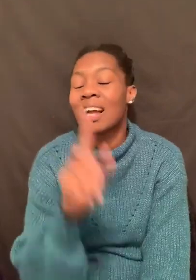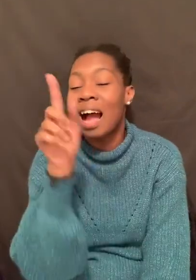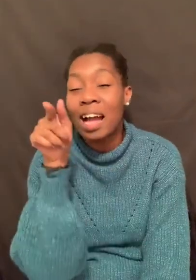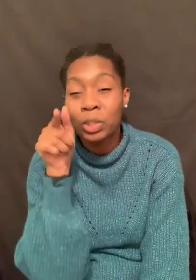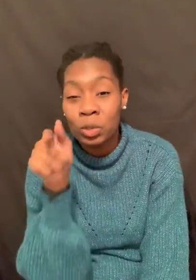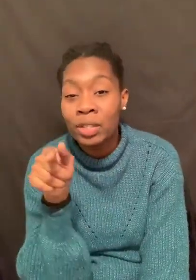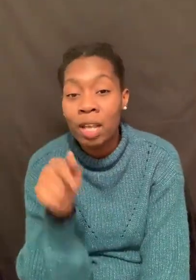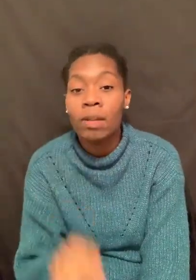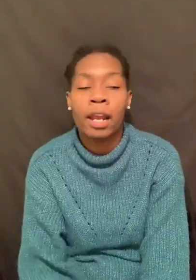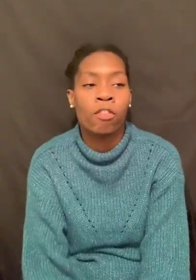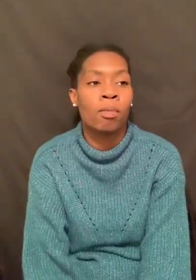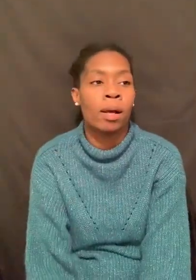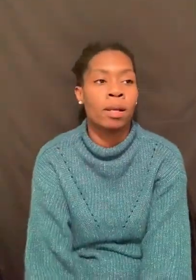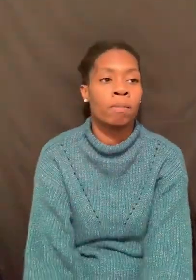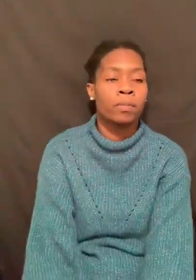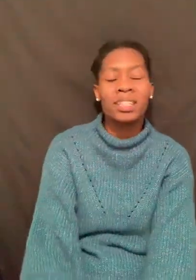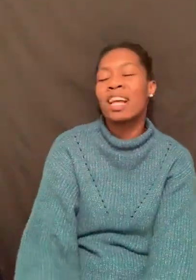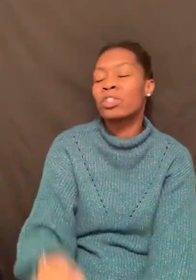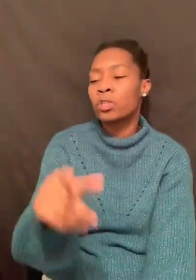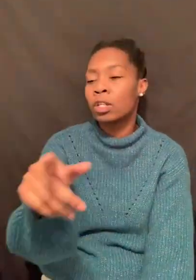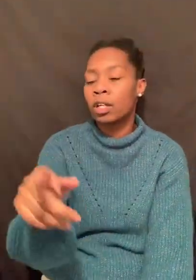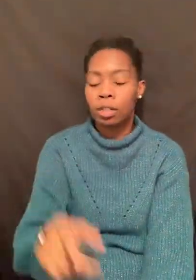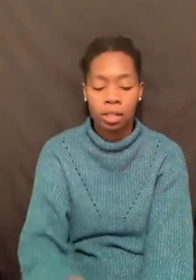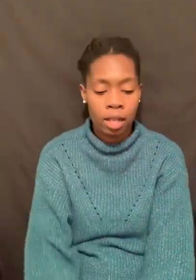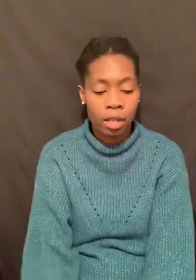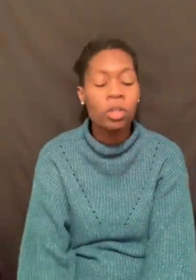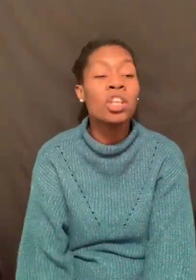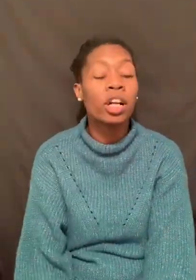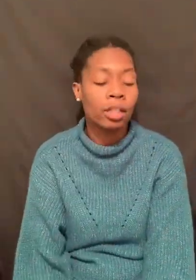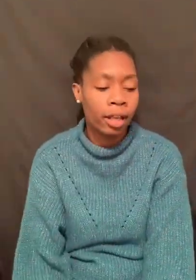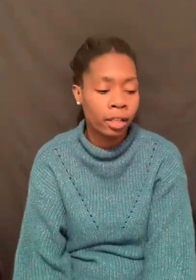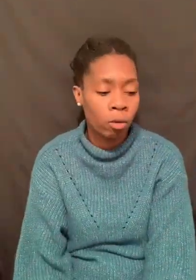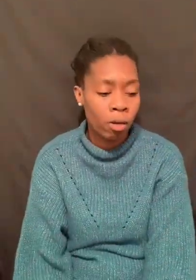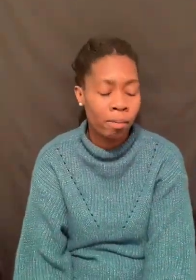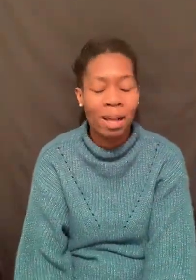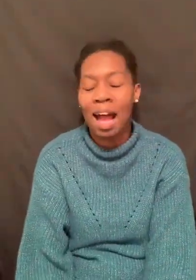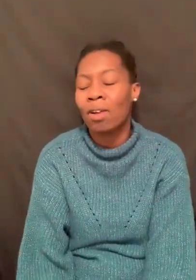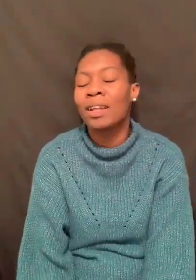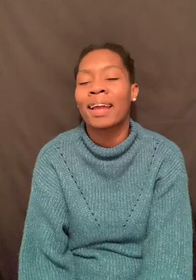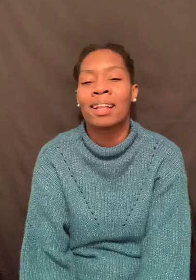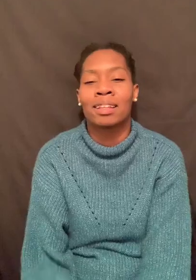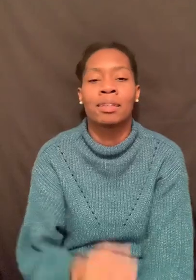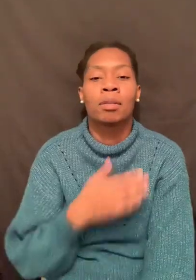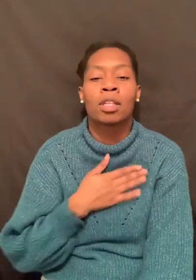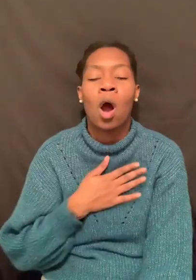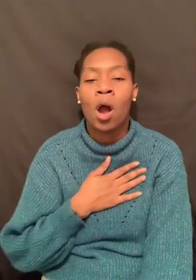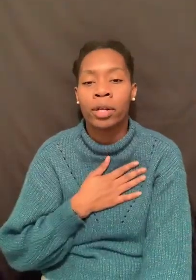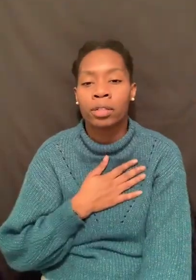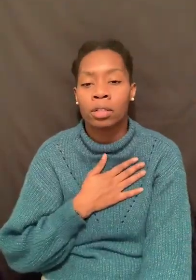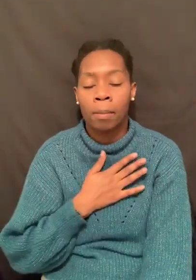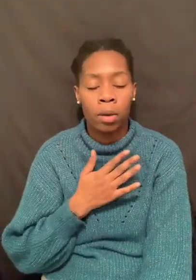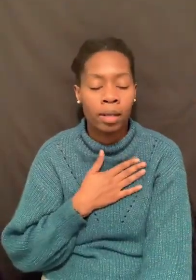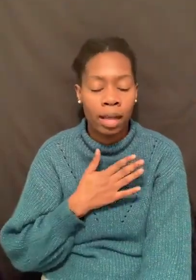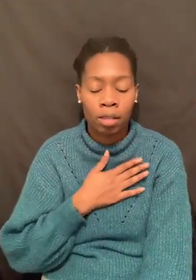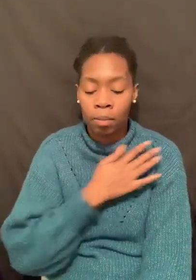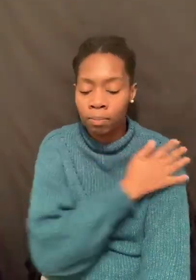I choose David out of everybody. Yes, you look like the one, but I don't look at the heart. I mean, don't look at the